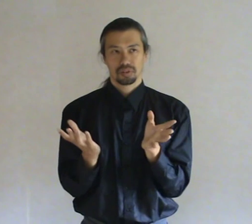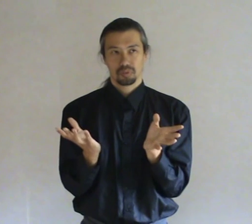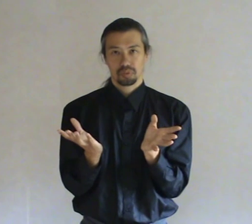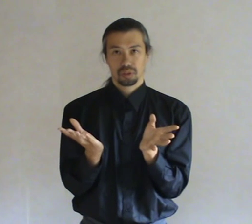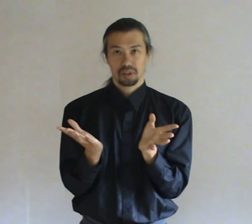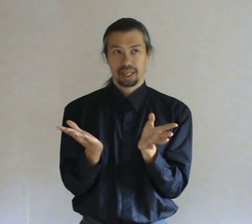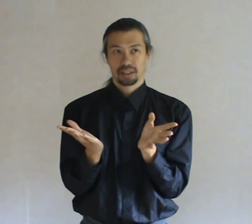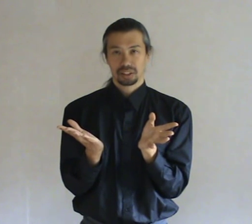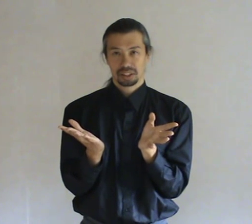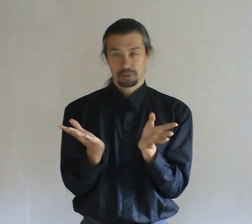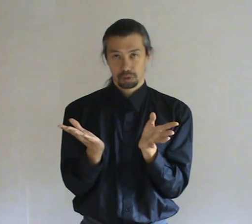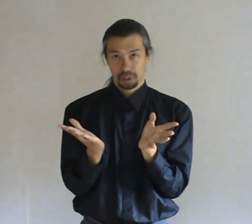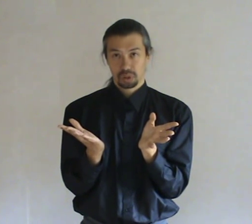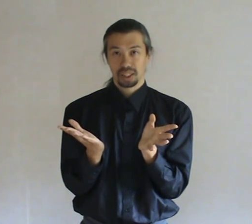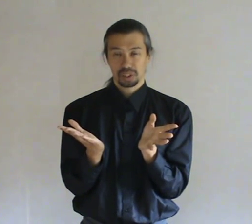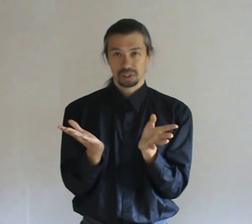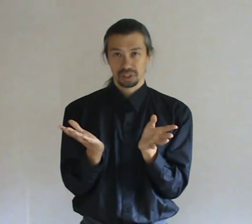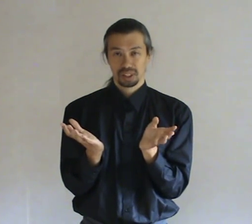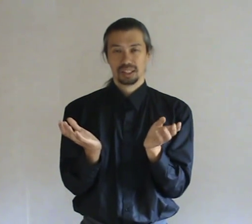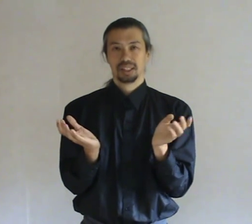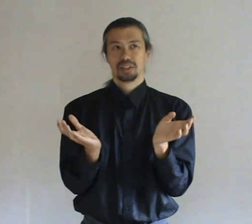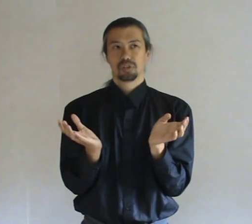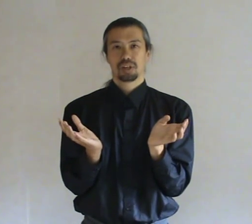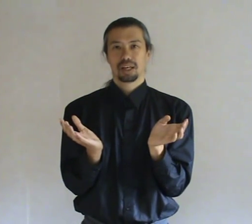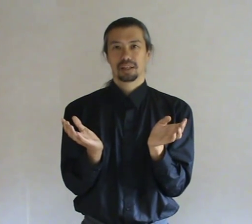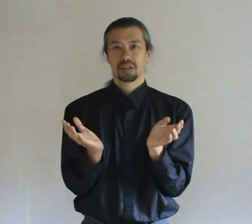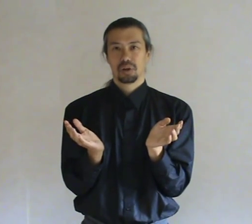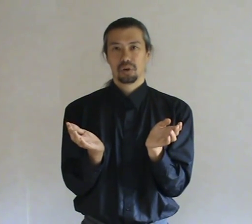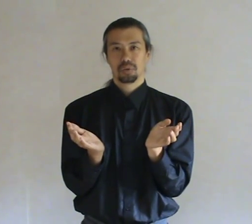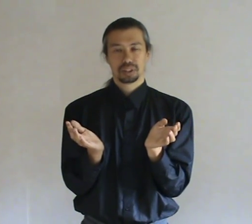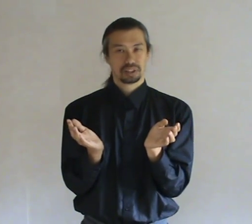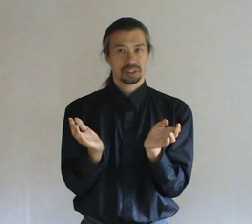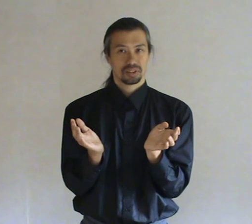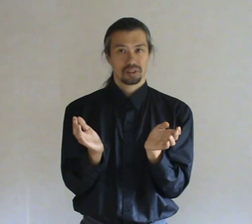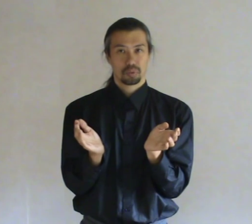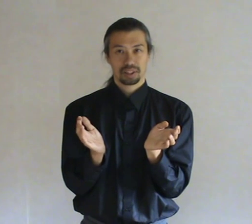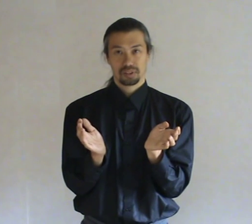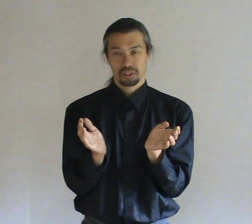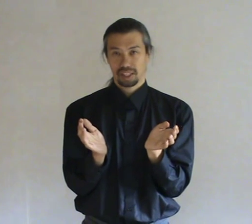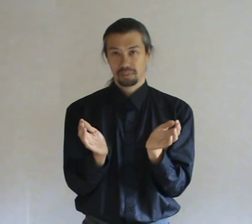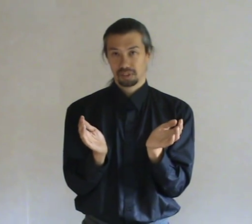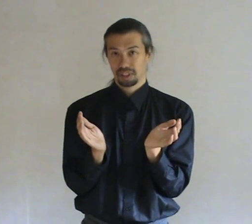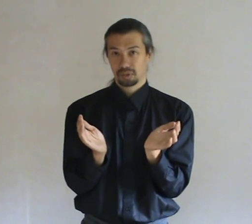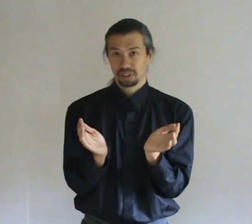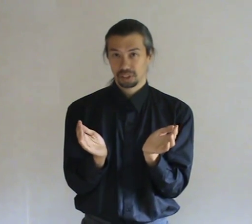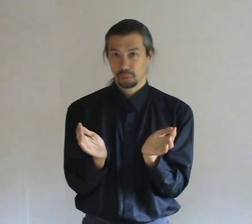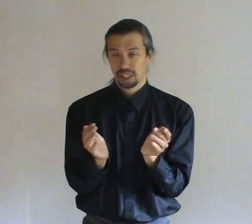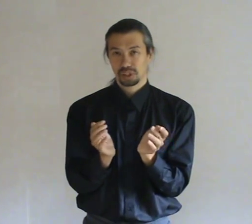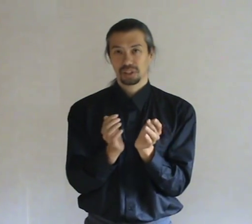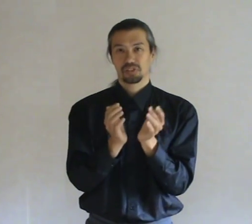the anger itself. Should be conditioned. To say like. No. This is not the right time. This is not the right situation. This